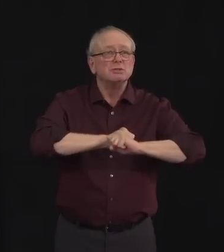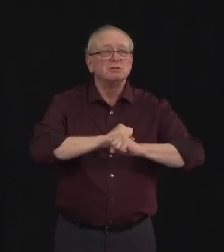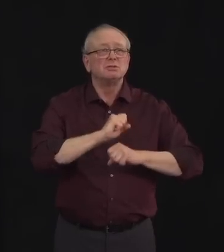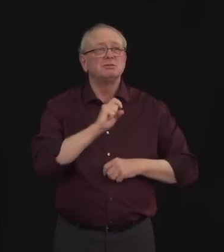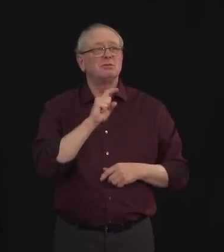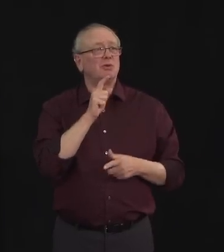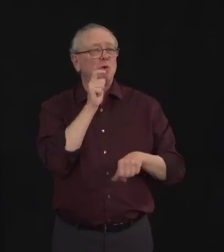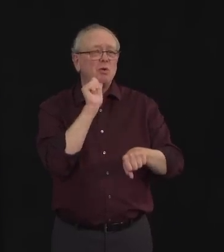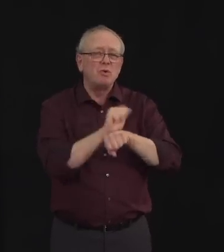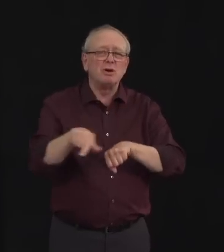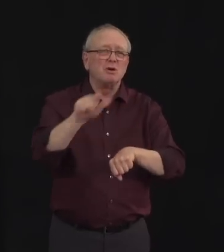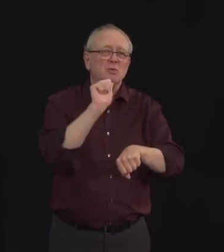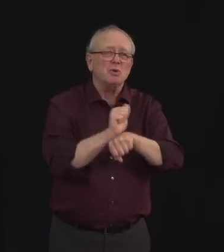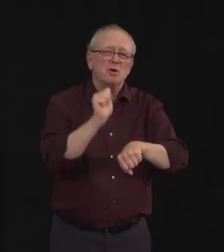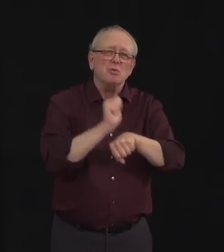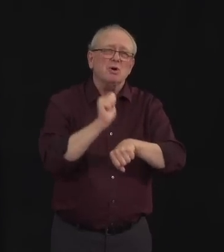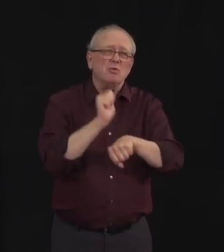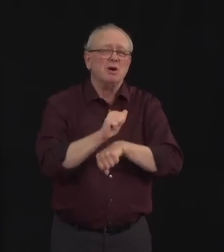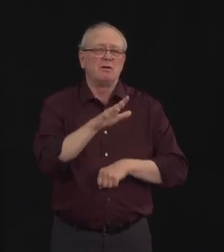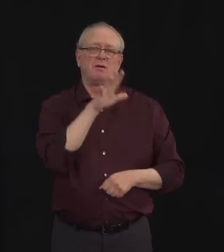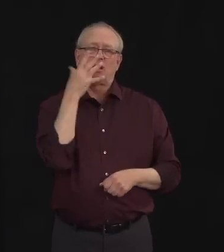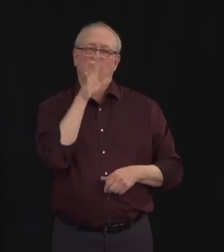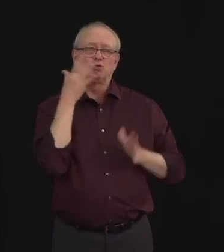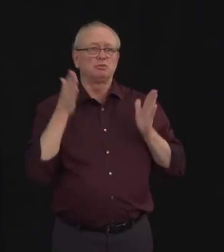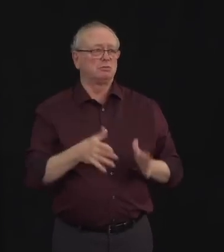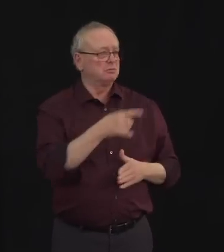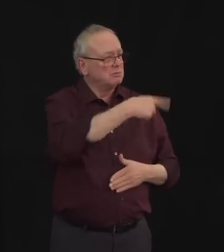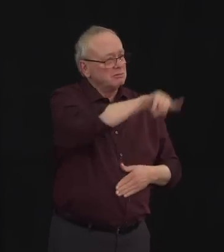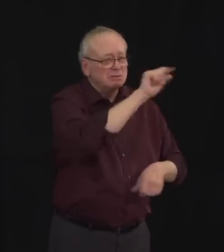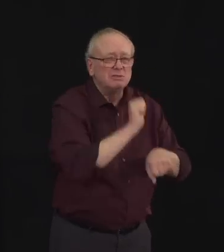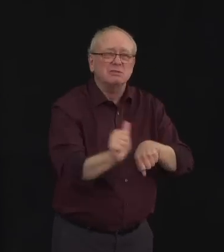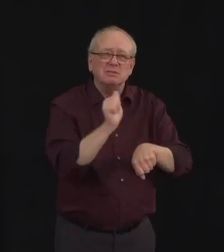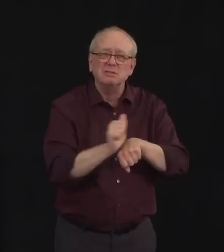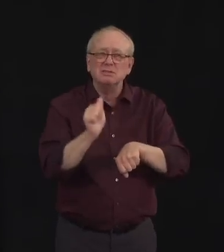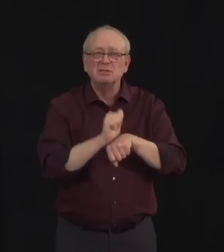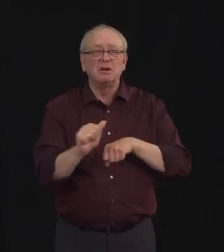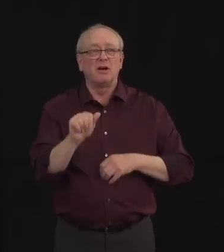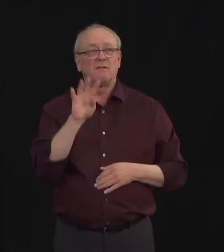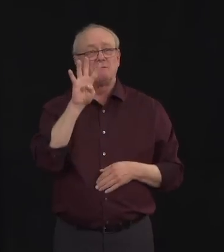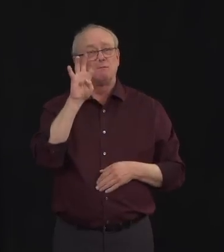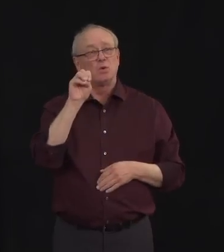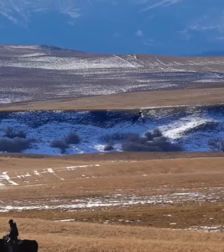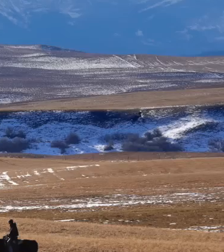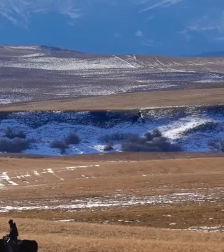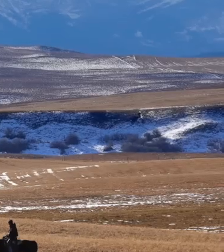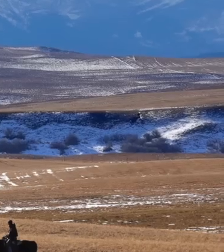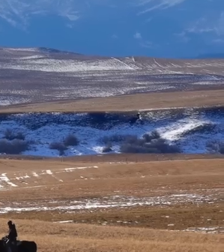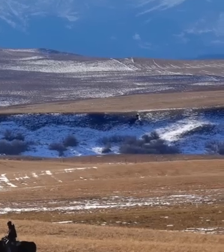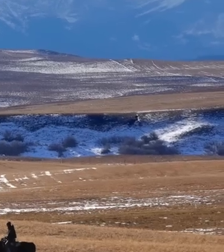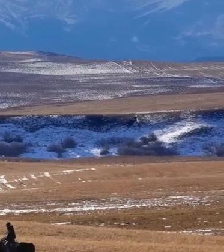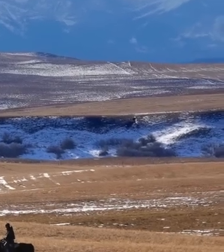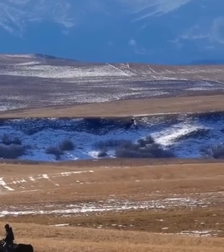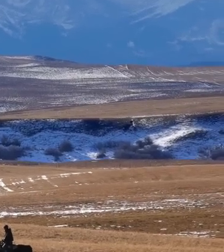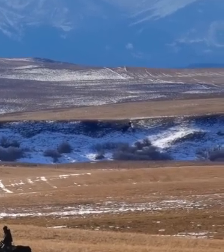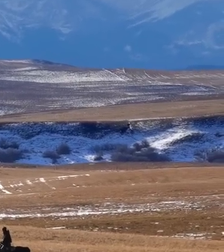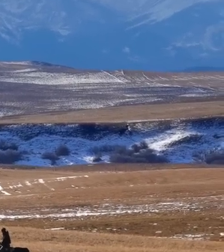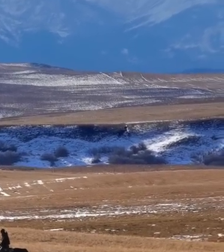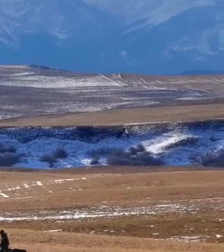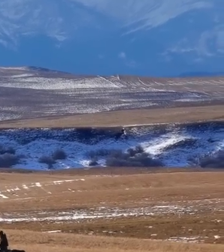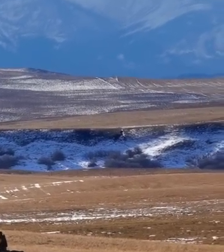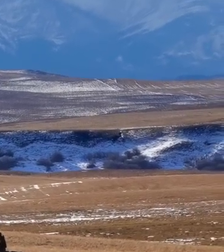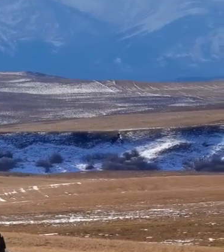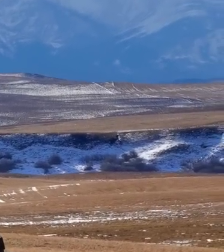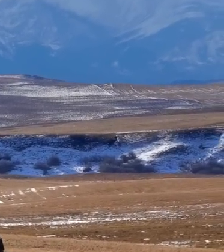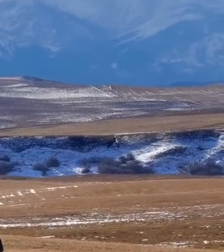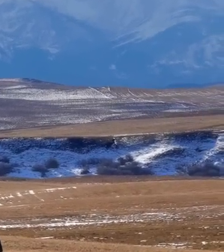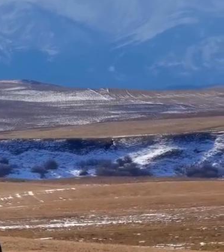40% of Canada's total beef herd and 70% of fed cattle production is in Alberta. And that's